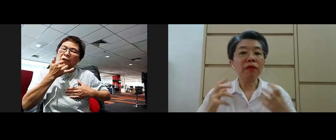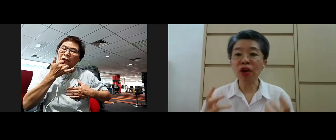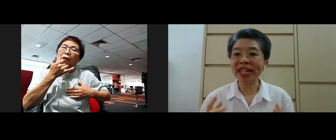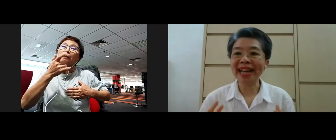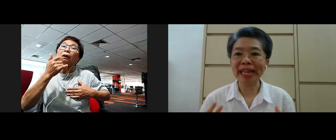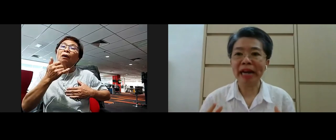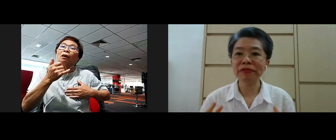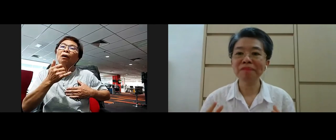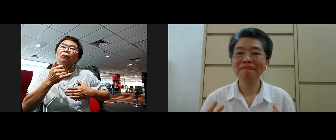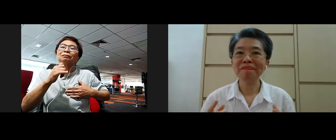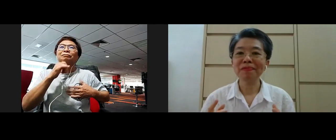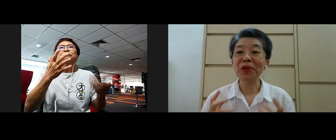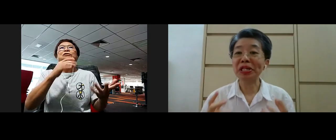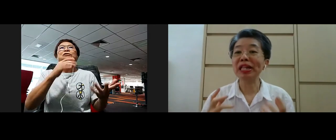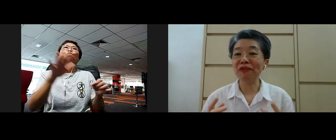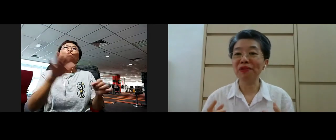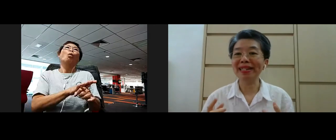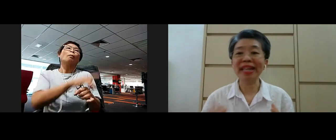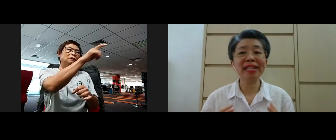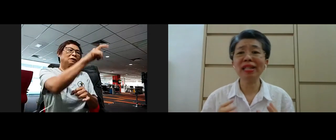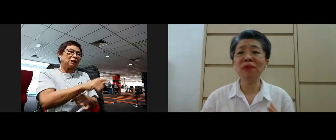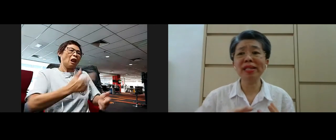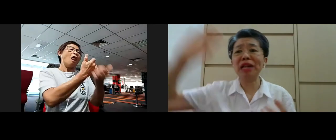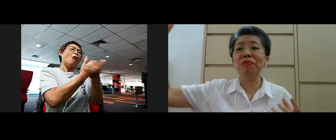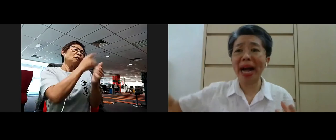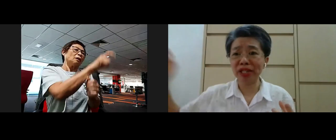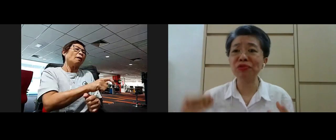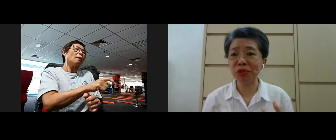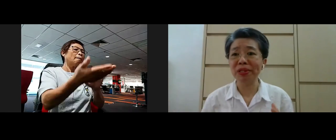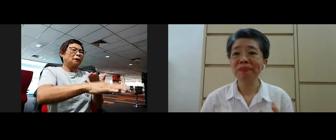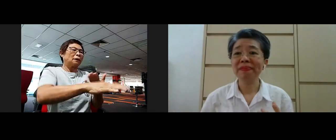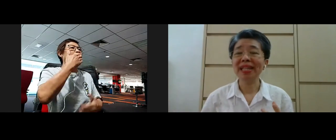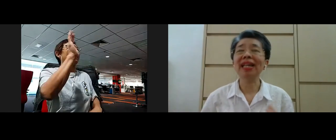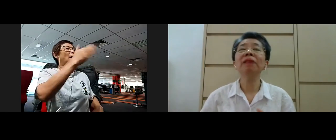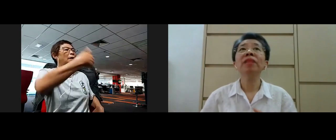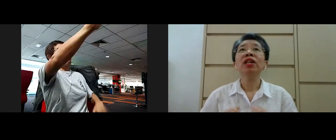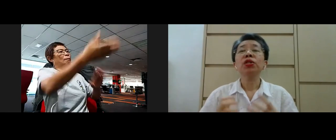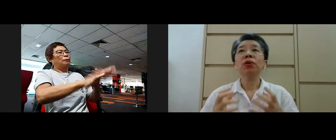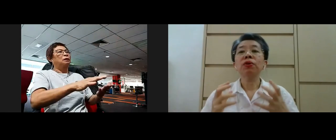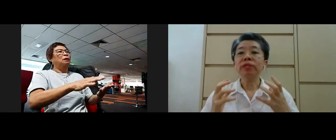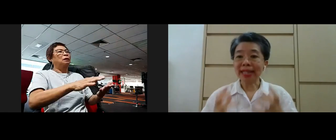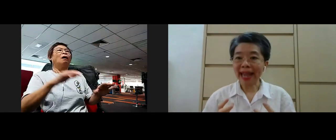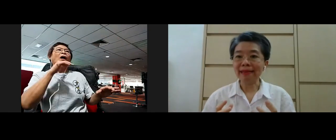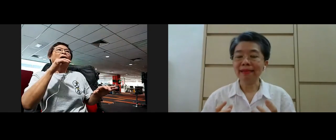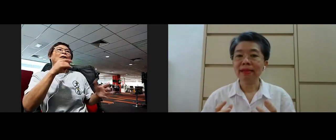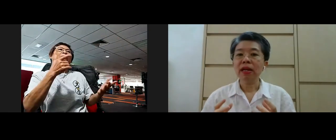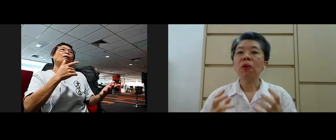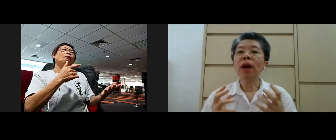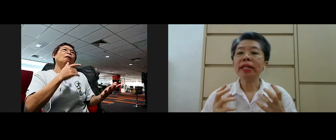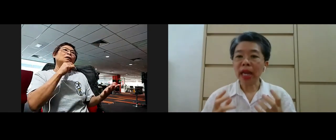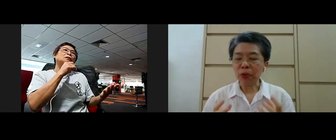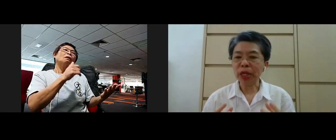we have not done enough for this loved one and this loved one said goodbye too soon yeah so then